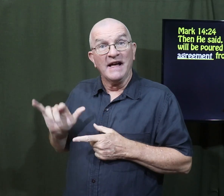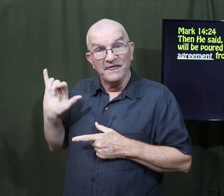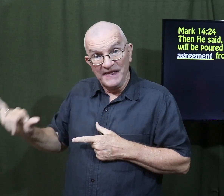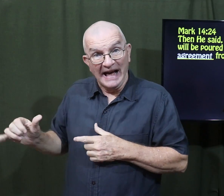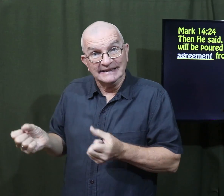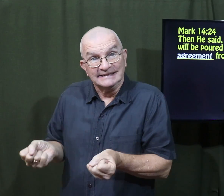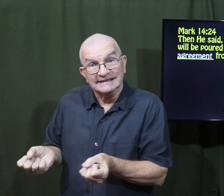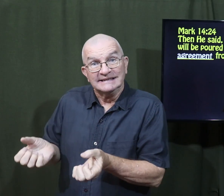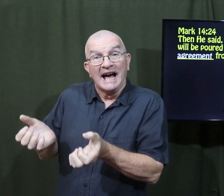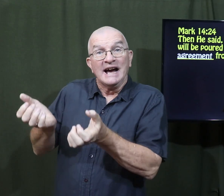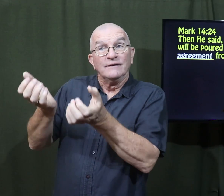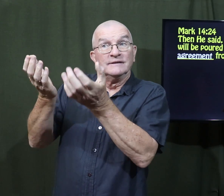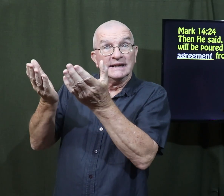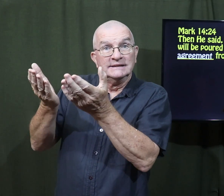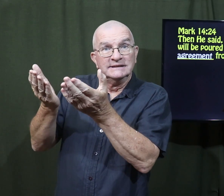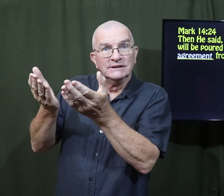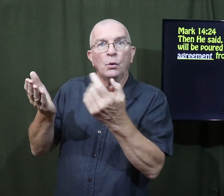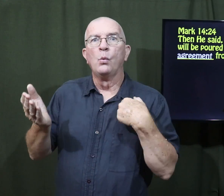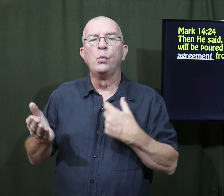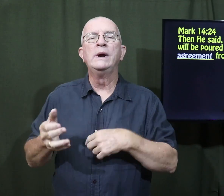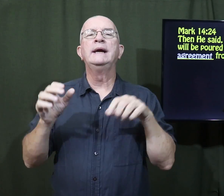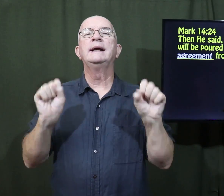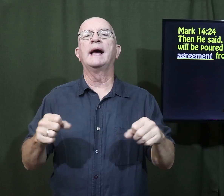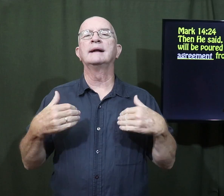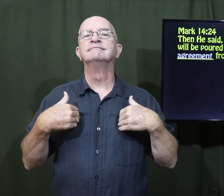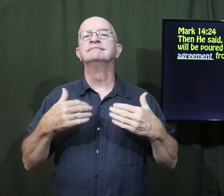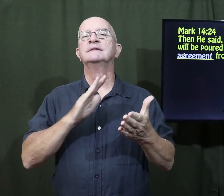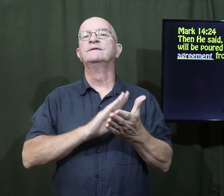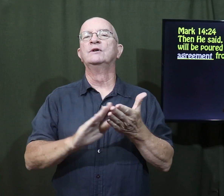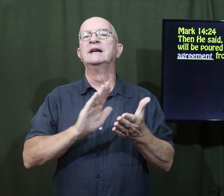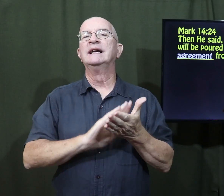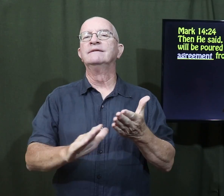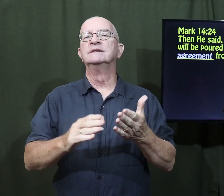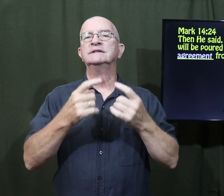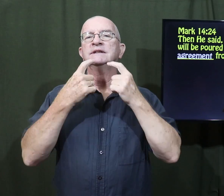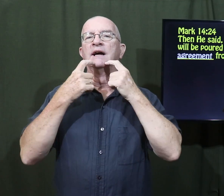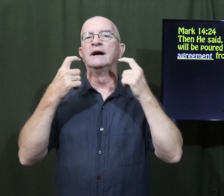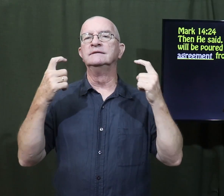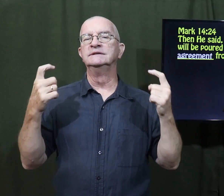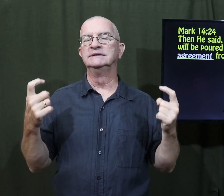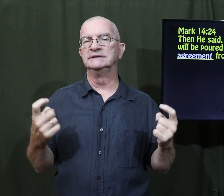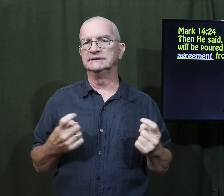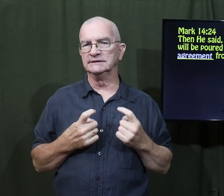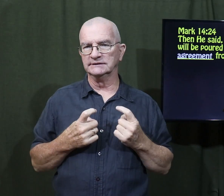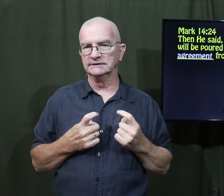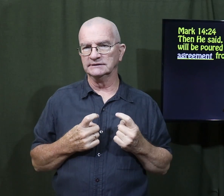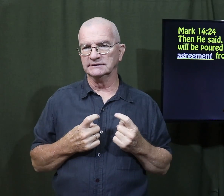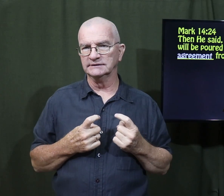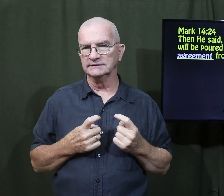And that life and that sacrifice so we can have forgiveness of sins.